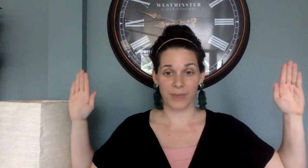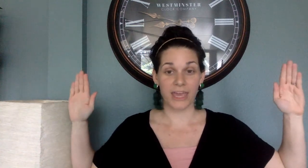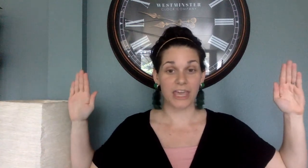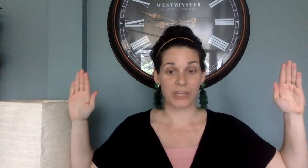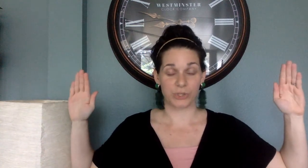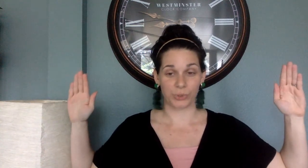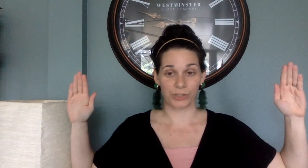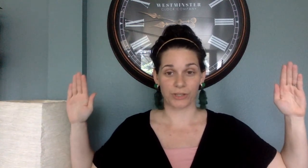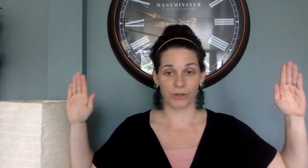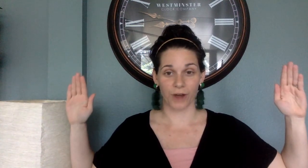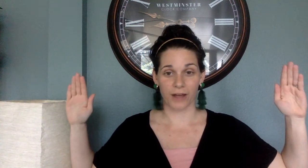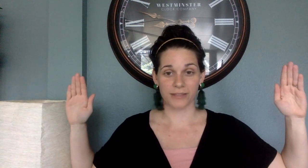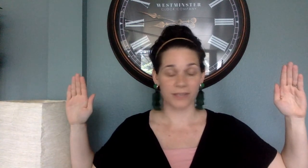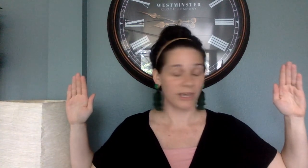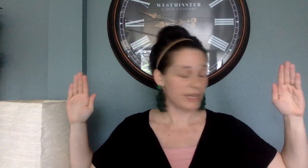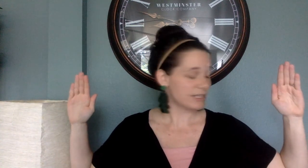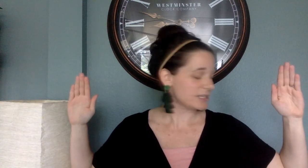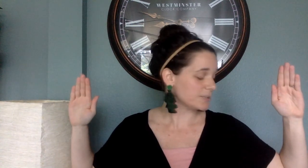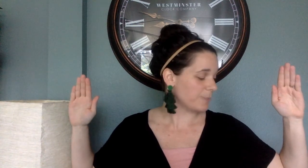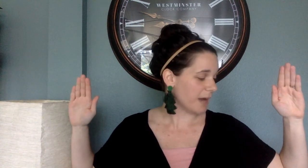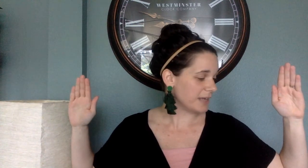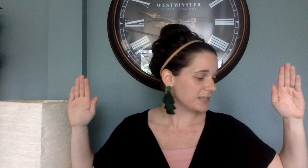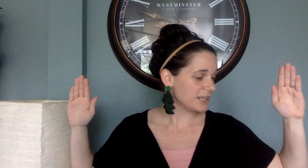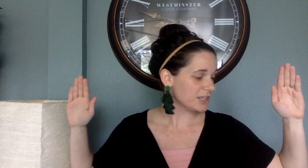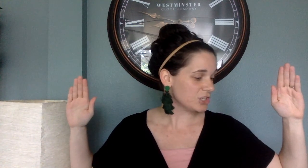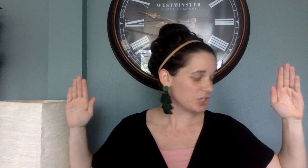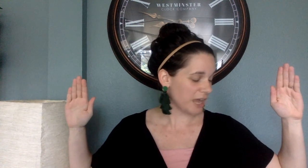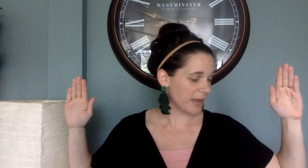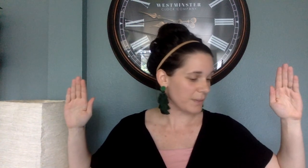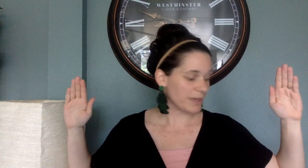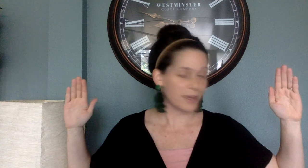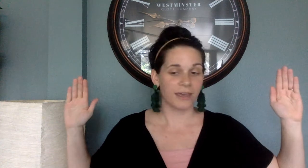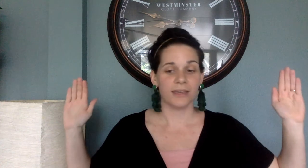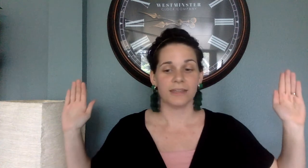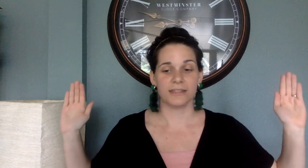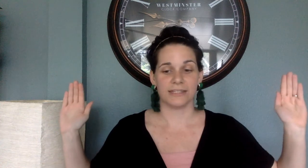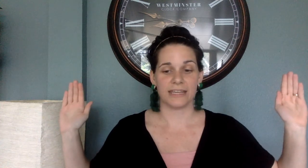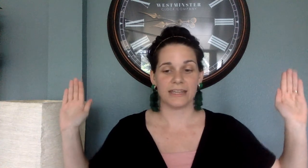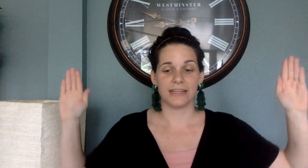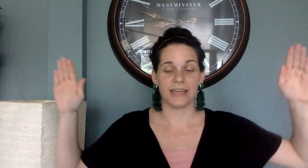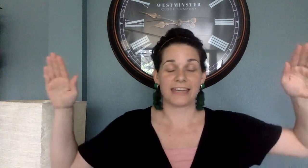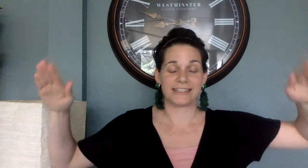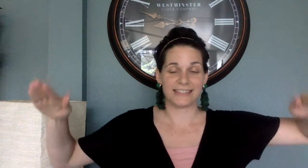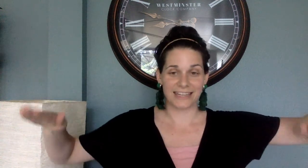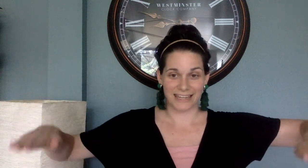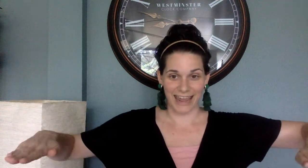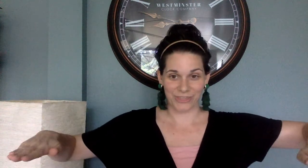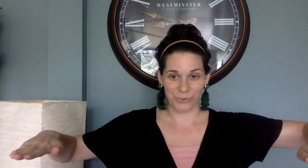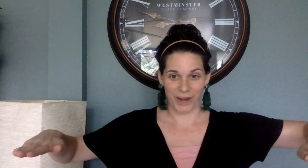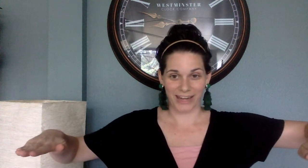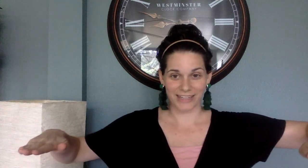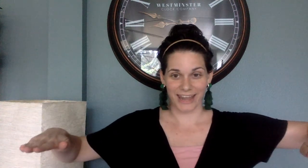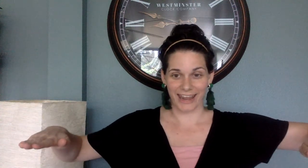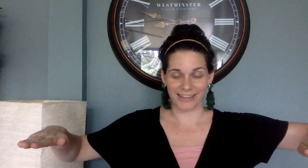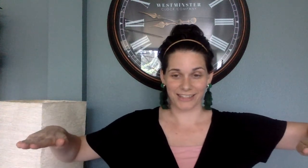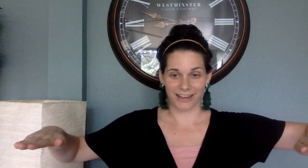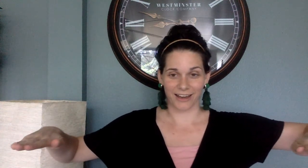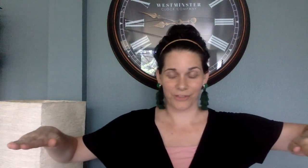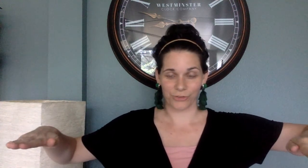endured the cross, despising the shame, seated and is seated at the right hand on the